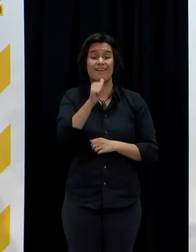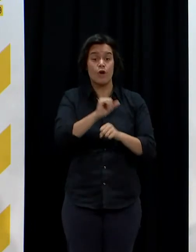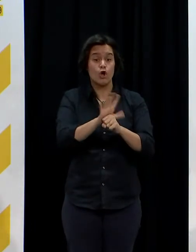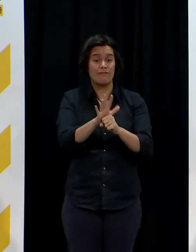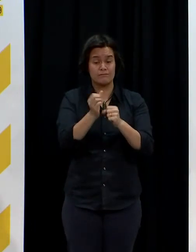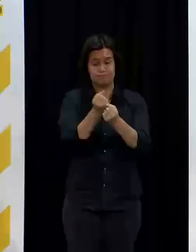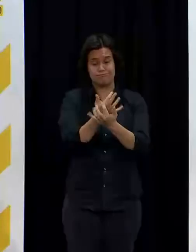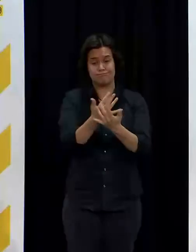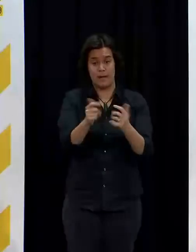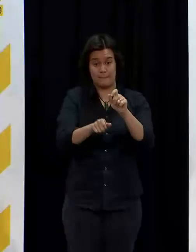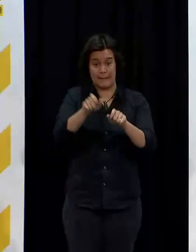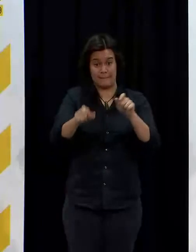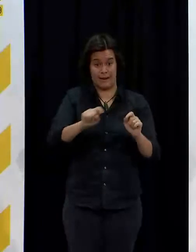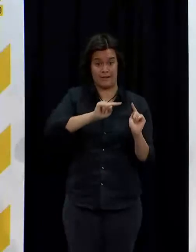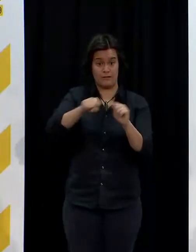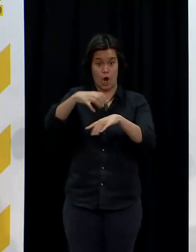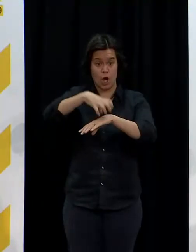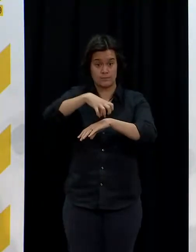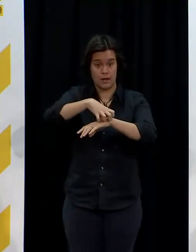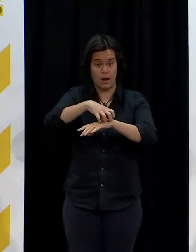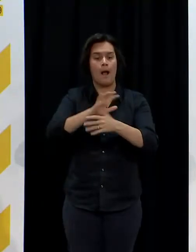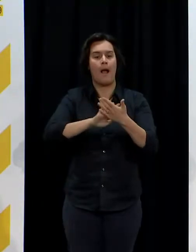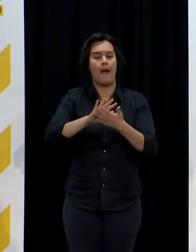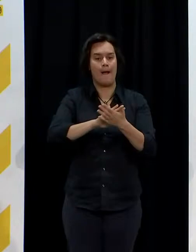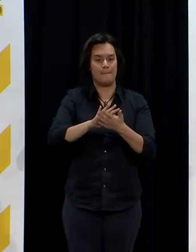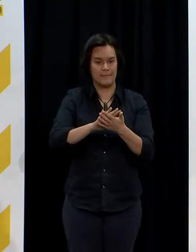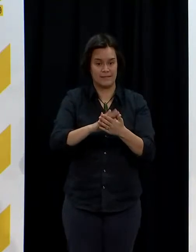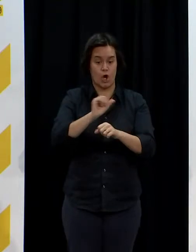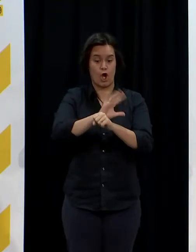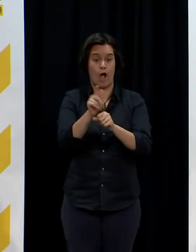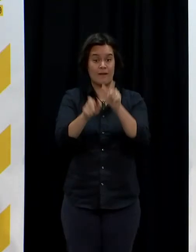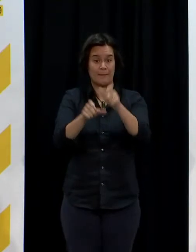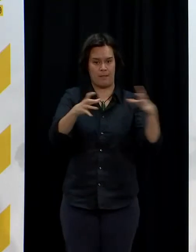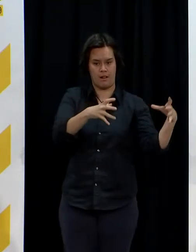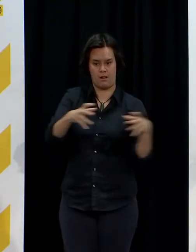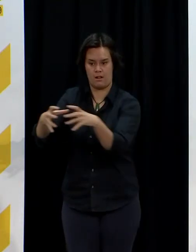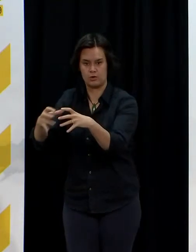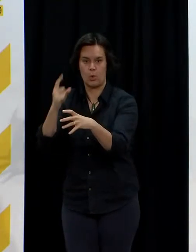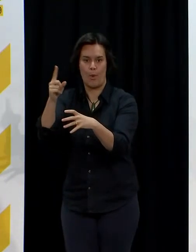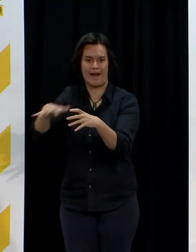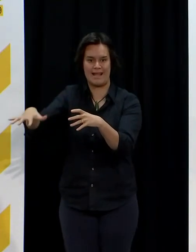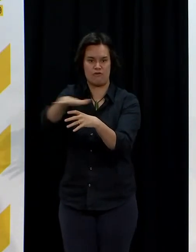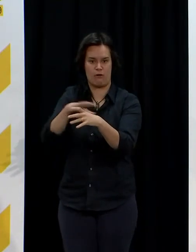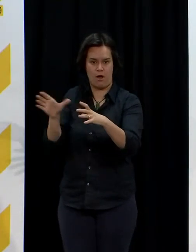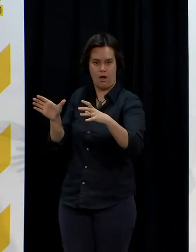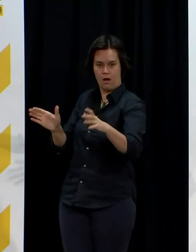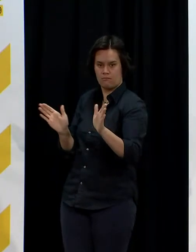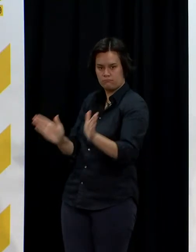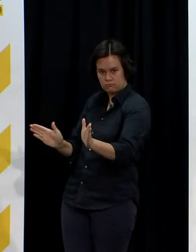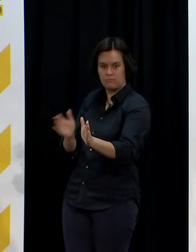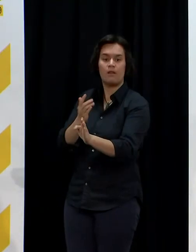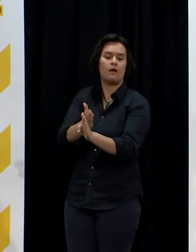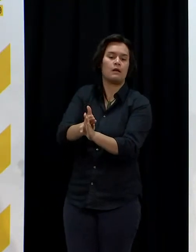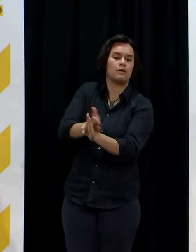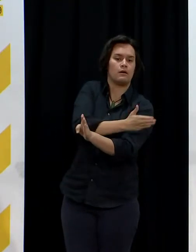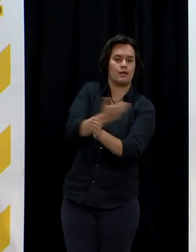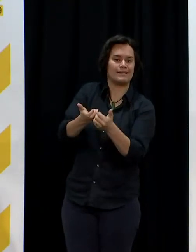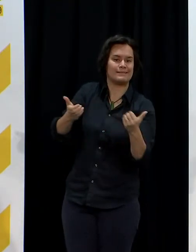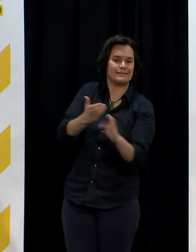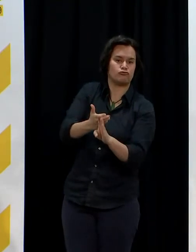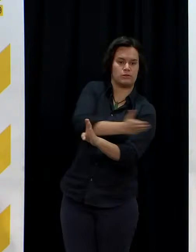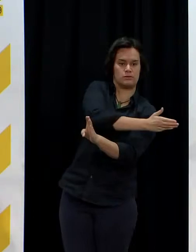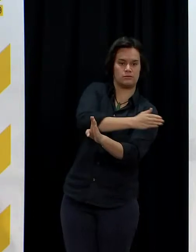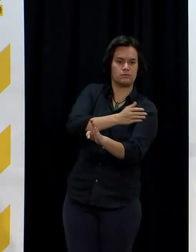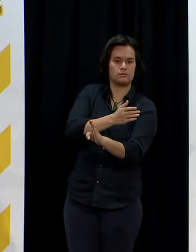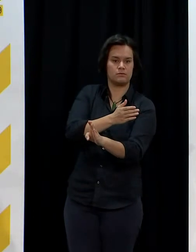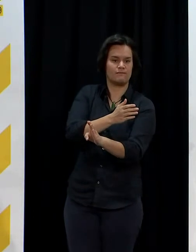COVID patients. And so that is the planning that is now ongoing not the planning that is what has now been implemented because